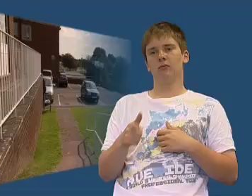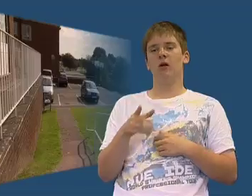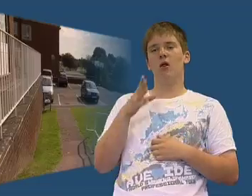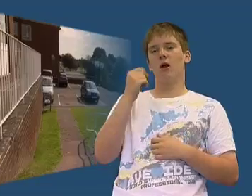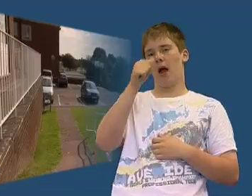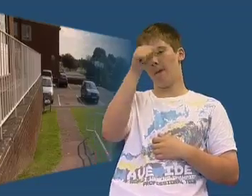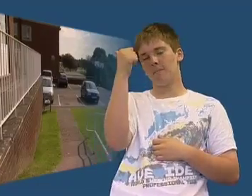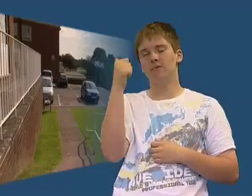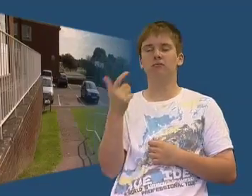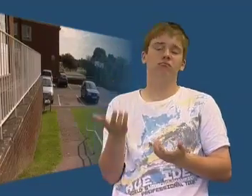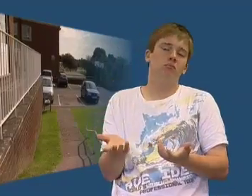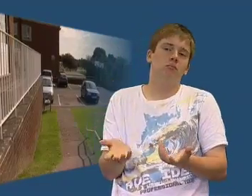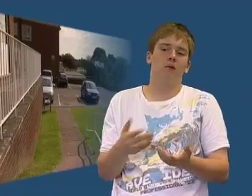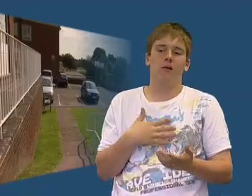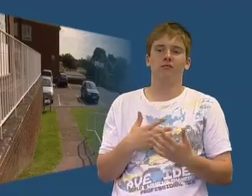It's really interesting. I love learning here. It's great.